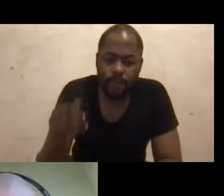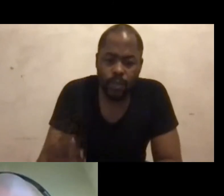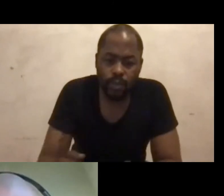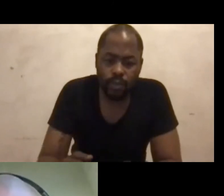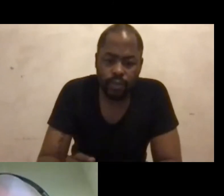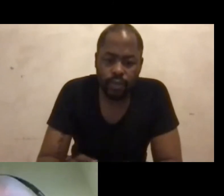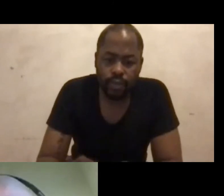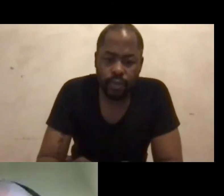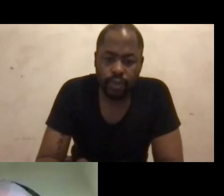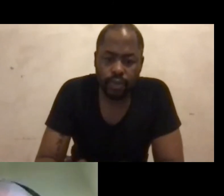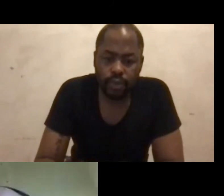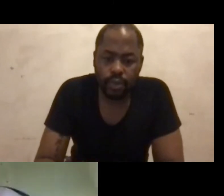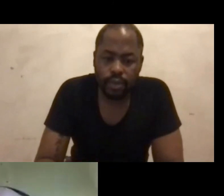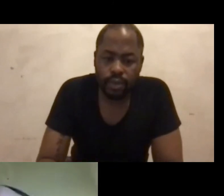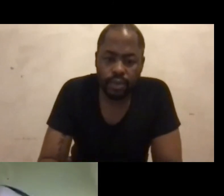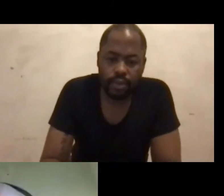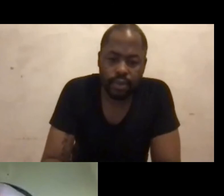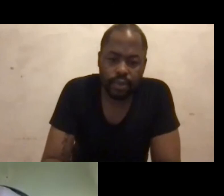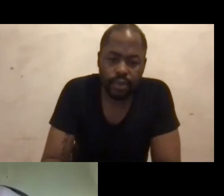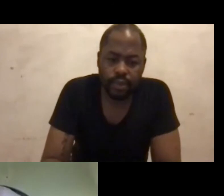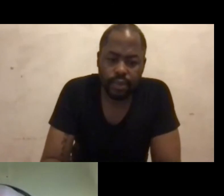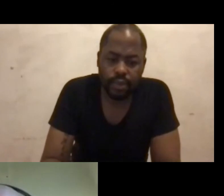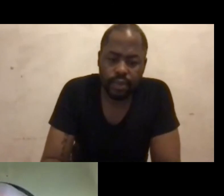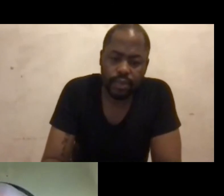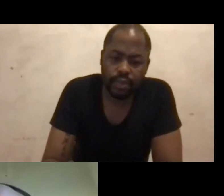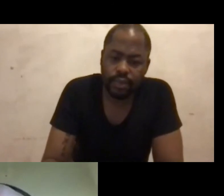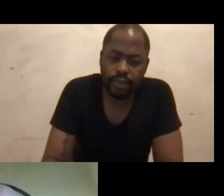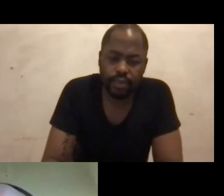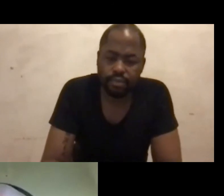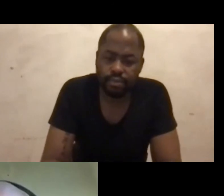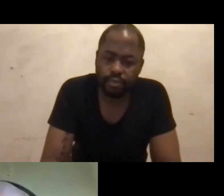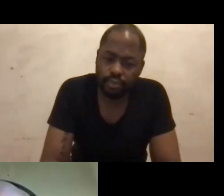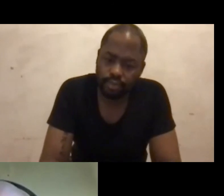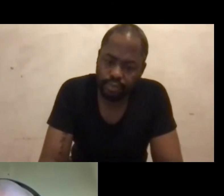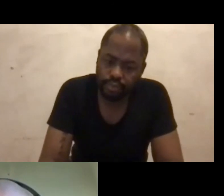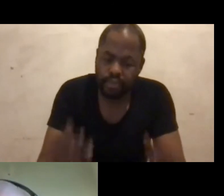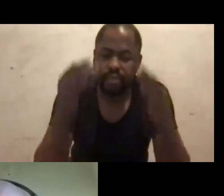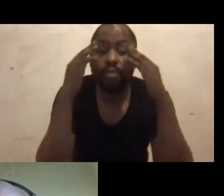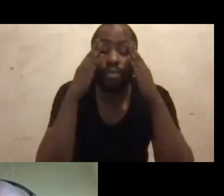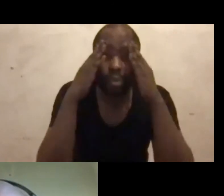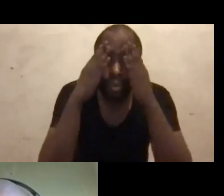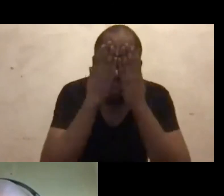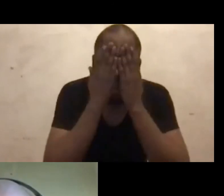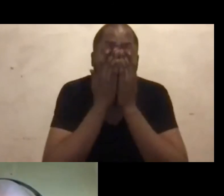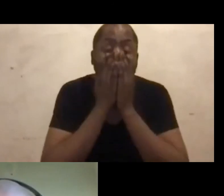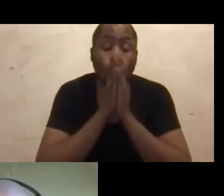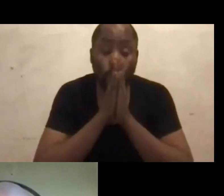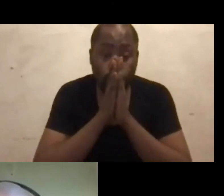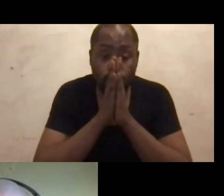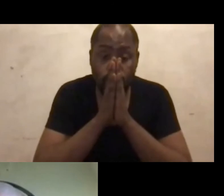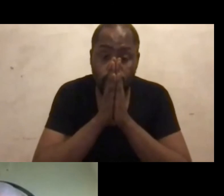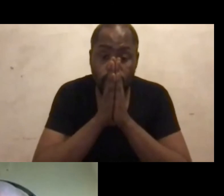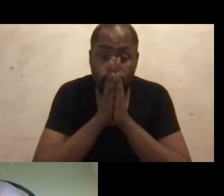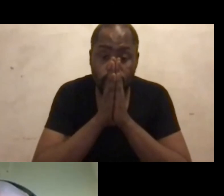seriously. And I think we need to start standing together. And I have a motto which I love by because I'm a payment myself.